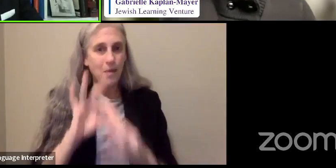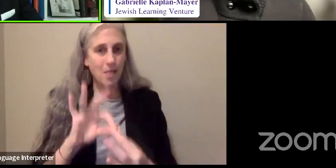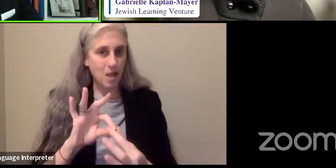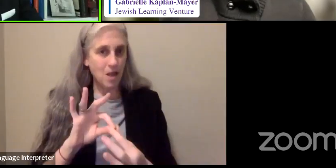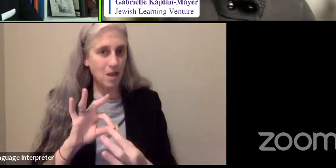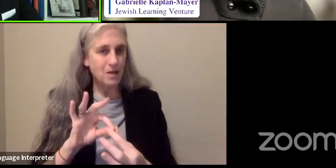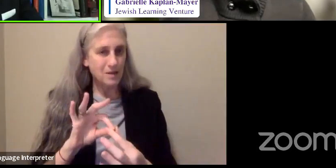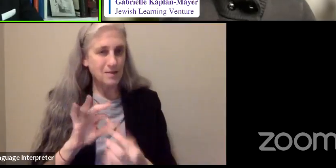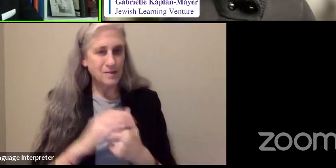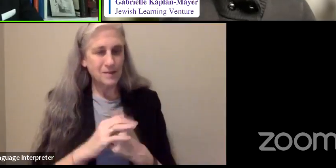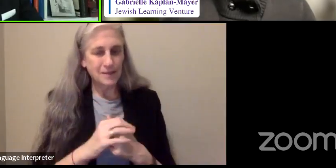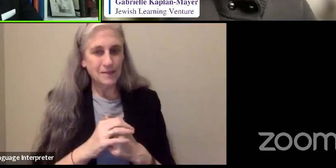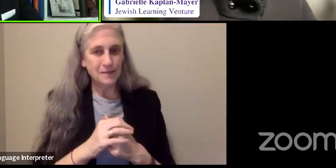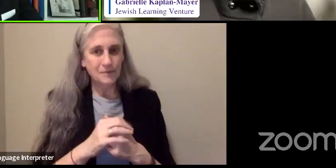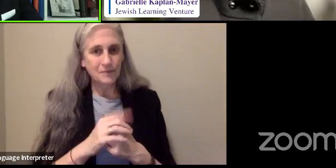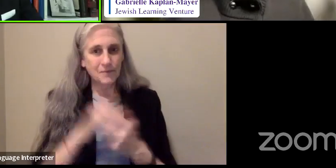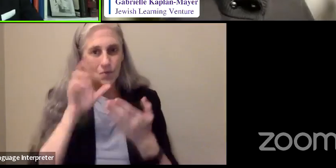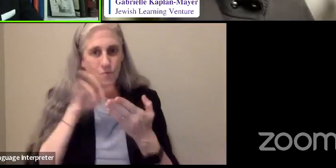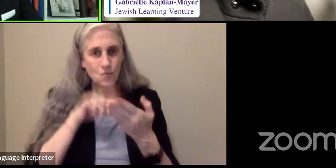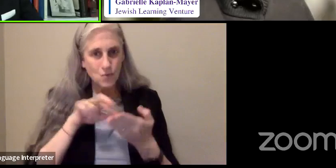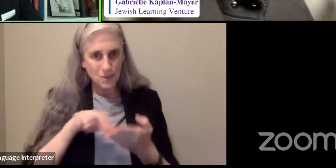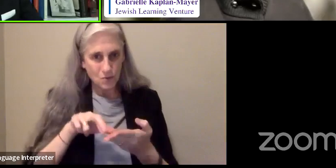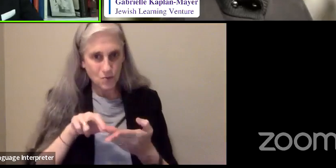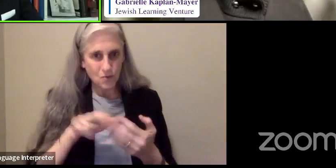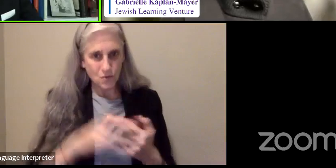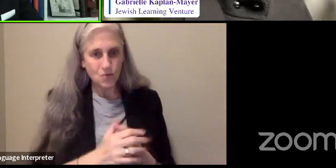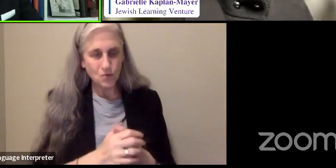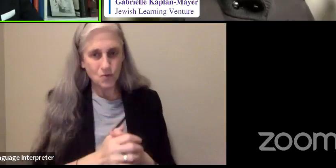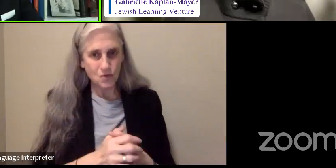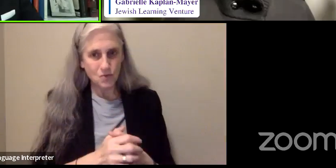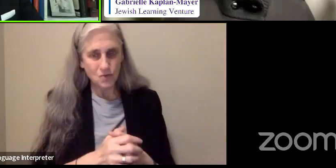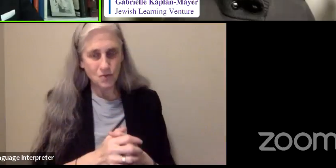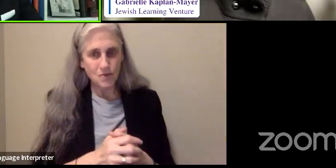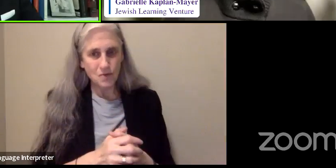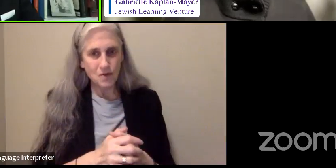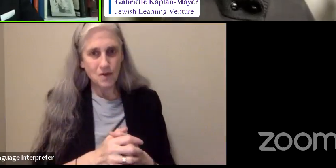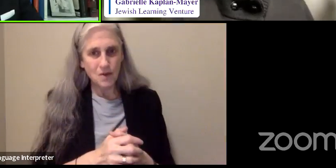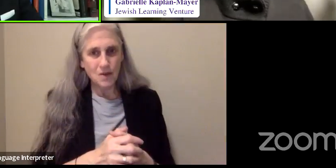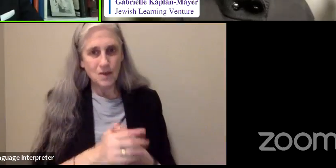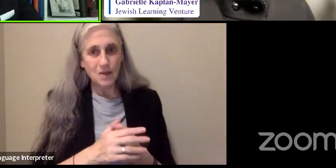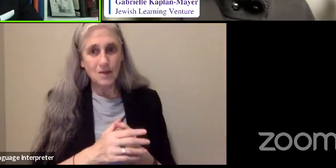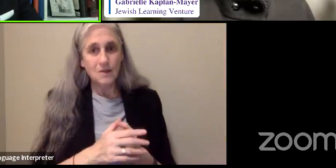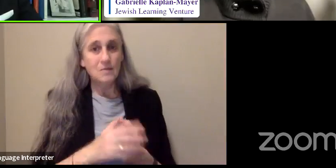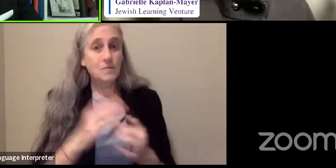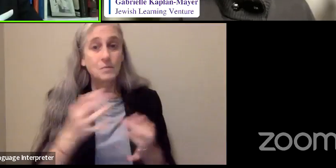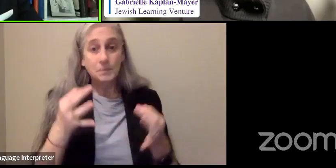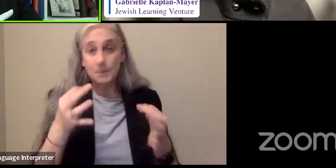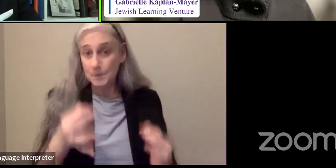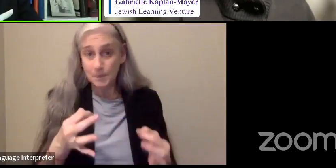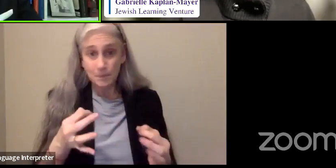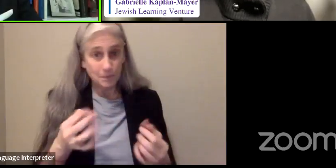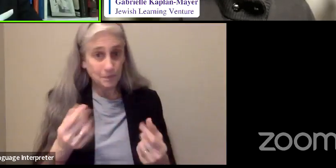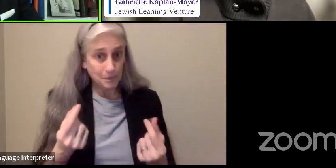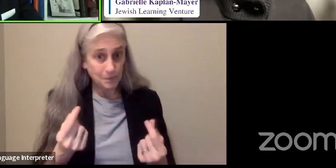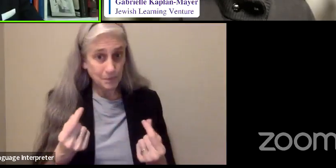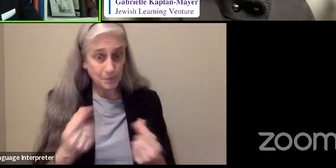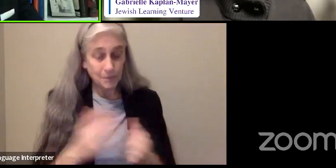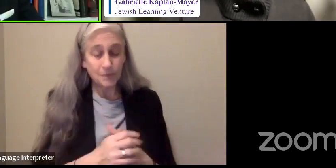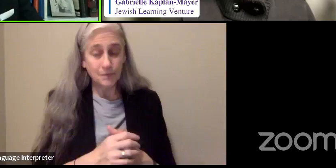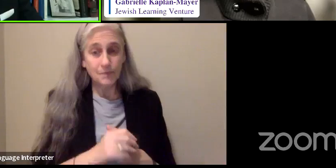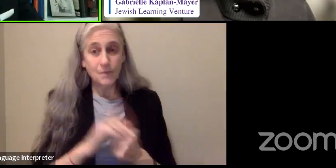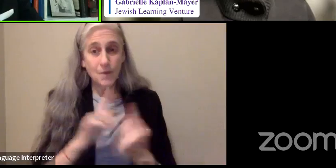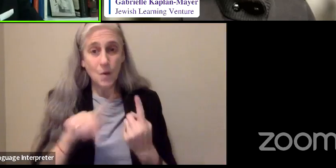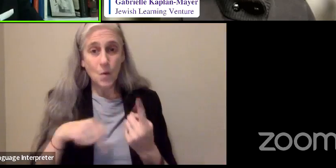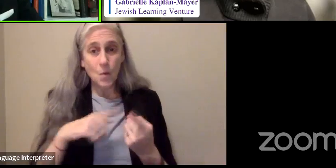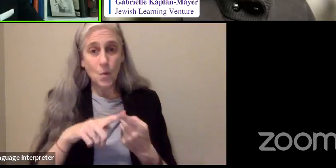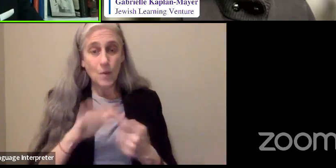the researchers. And, what I decided to do when we set